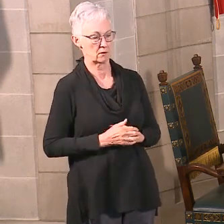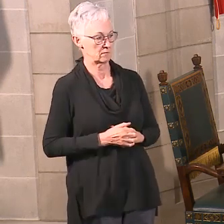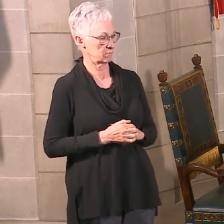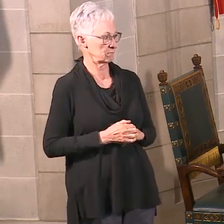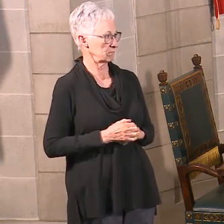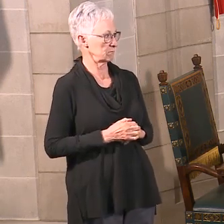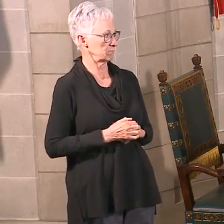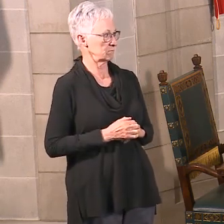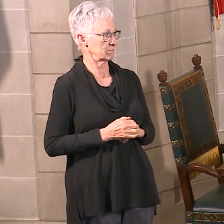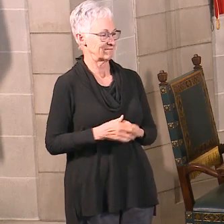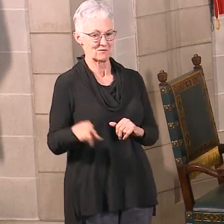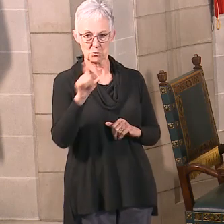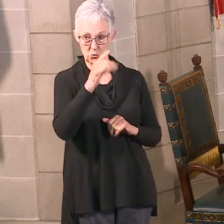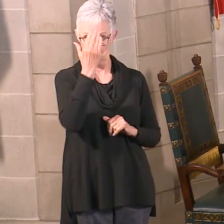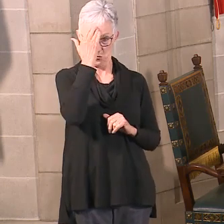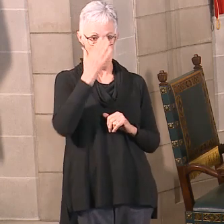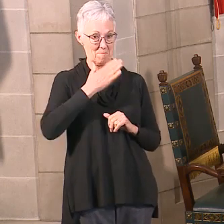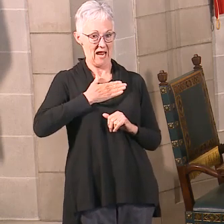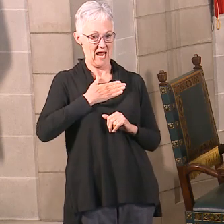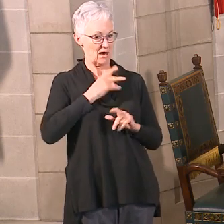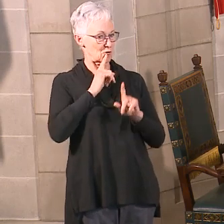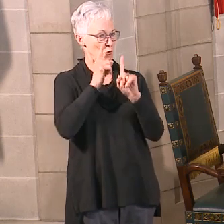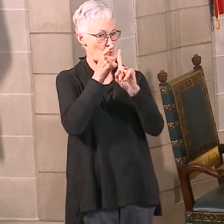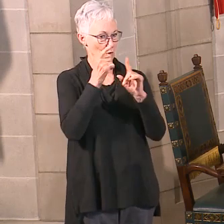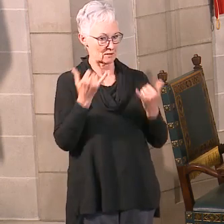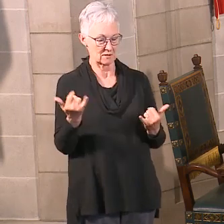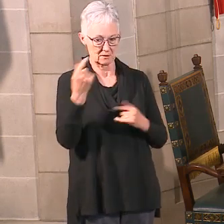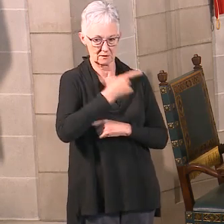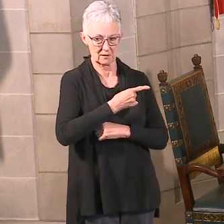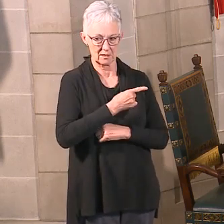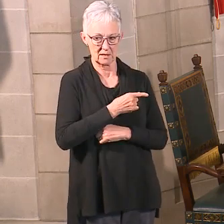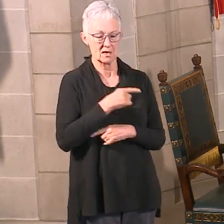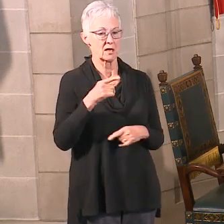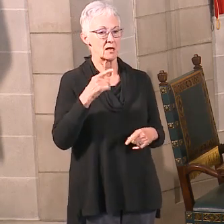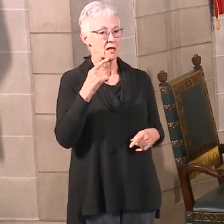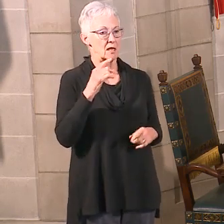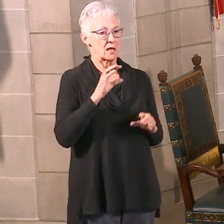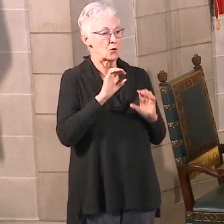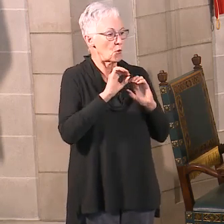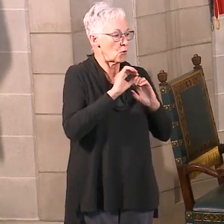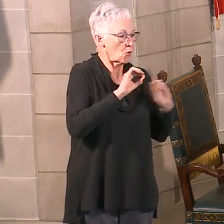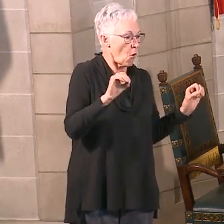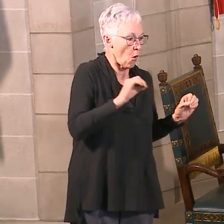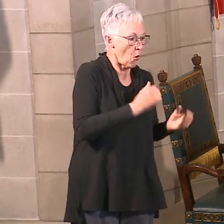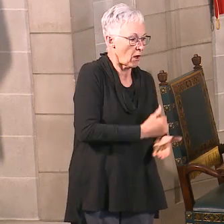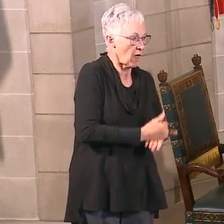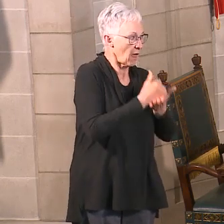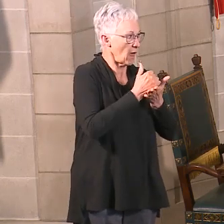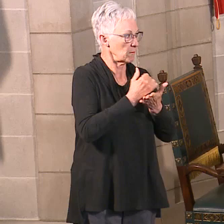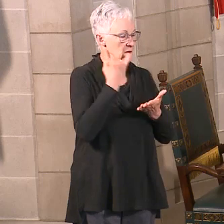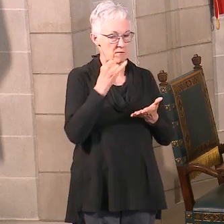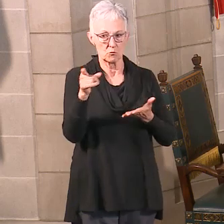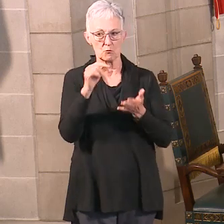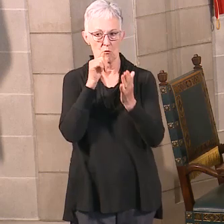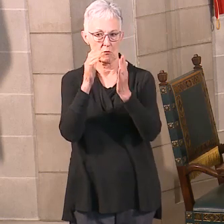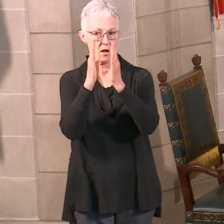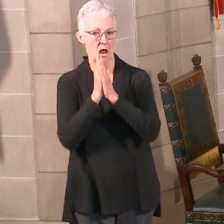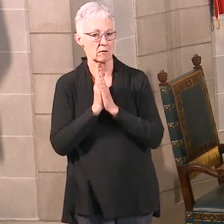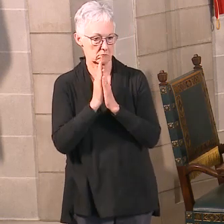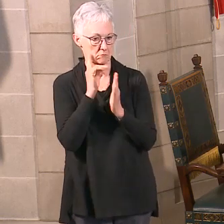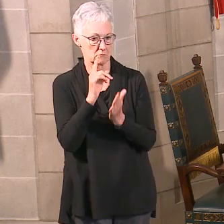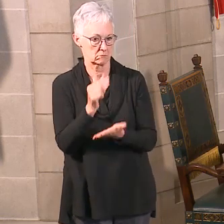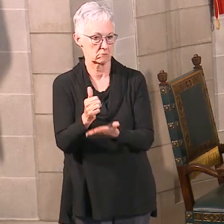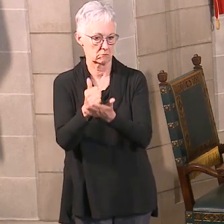know my message today. There is no health without behavioral health. And it's okay to ask for help. These are really challenging times.